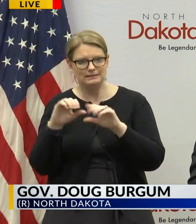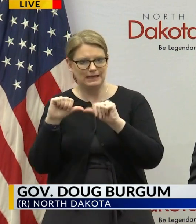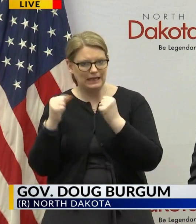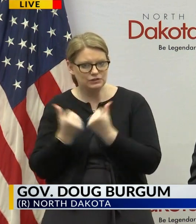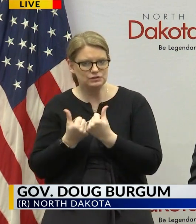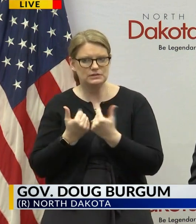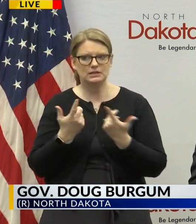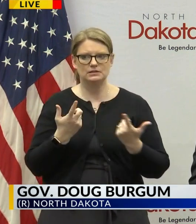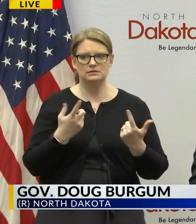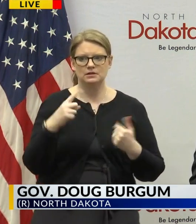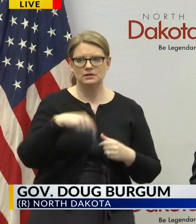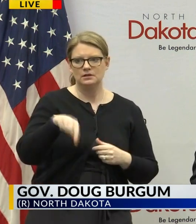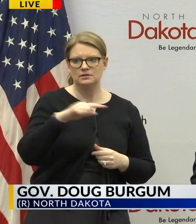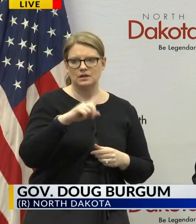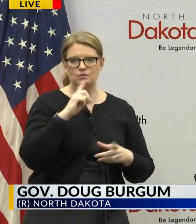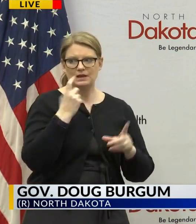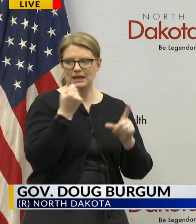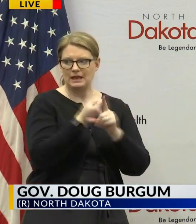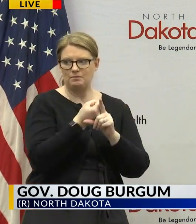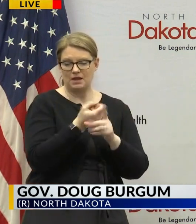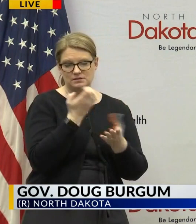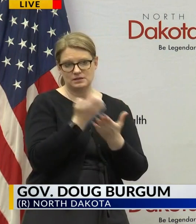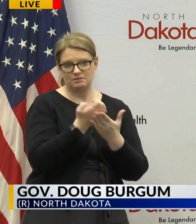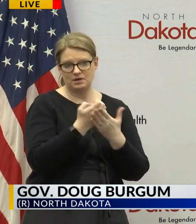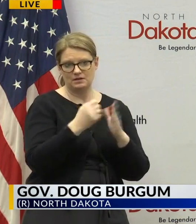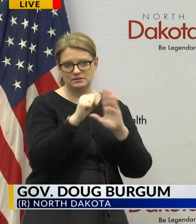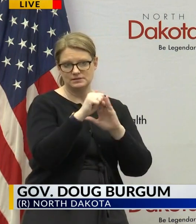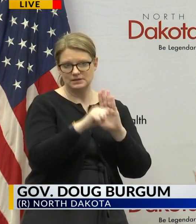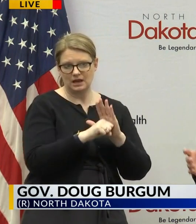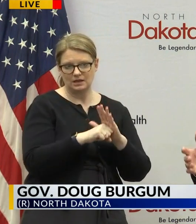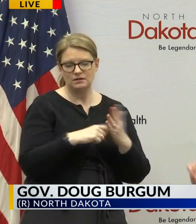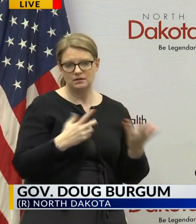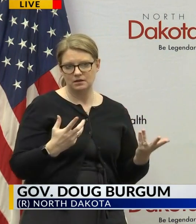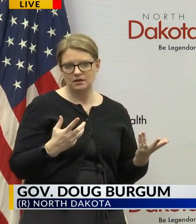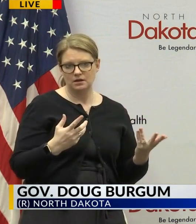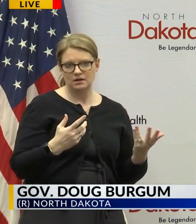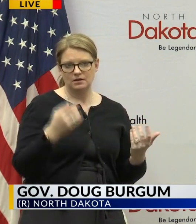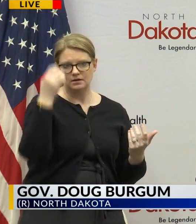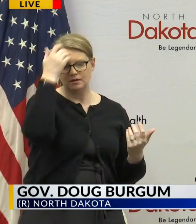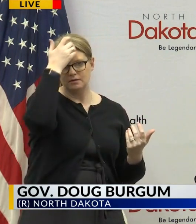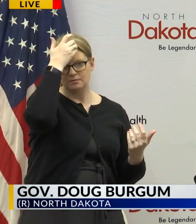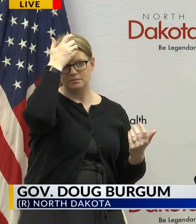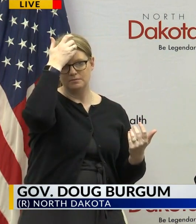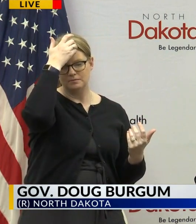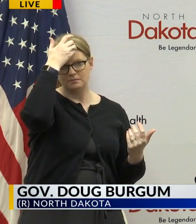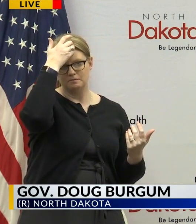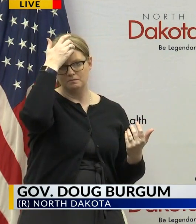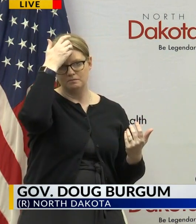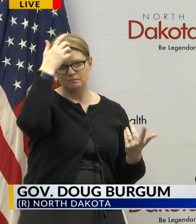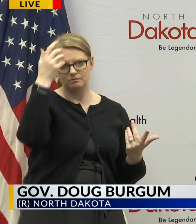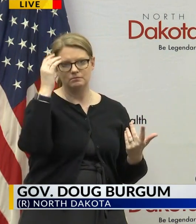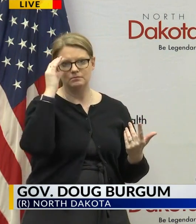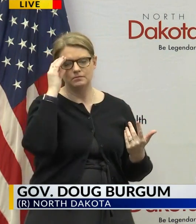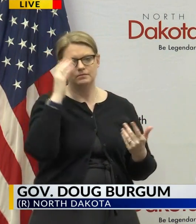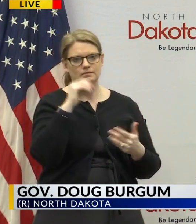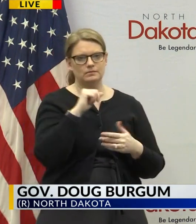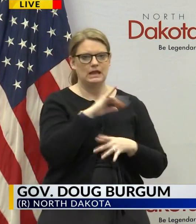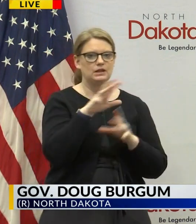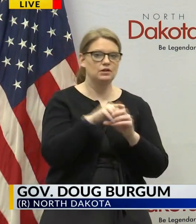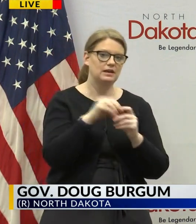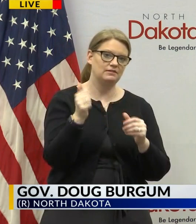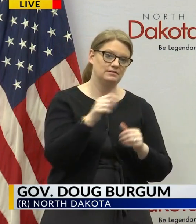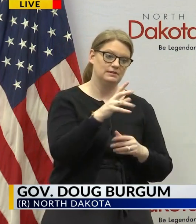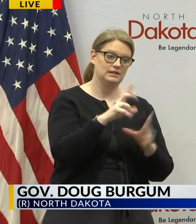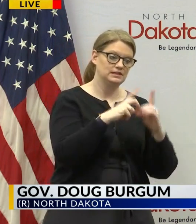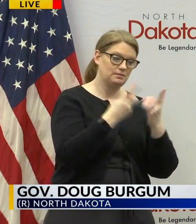an impact on economics in the state and that would be include everybody from our you know Department